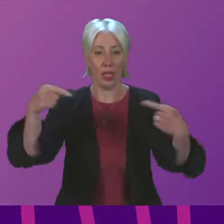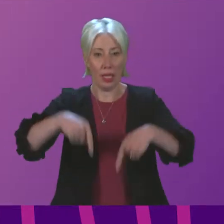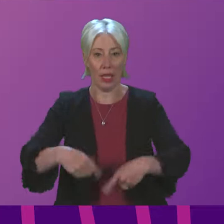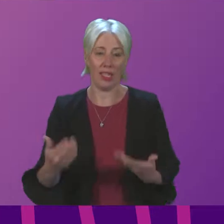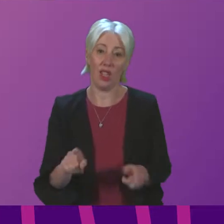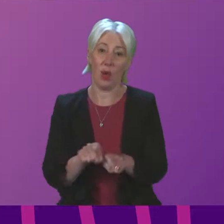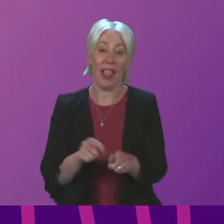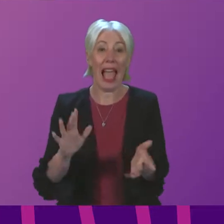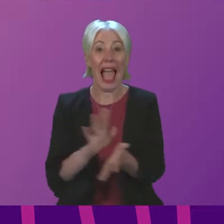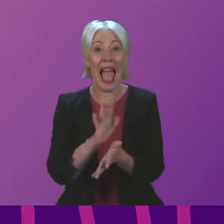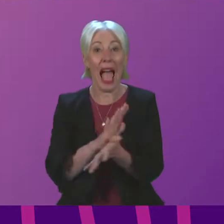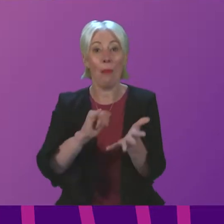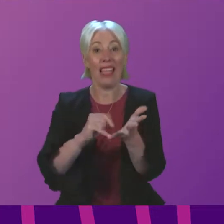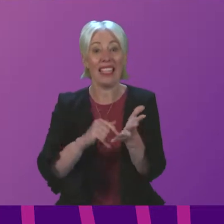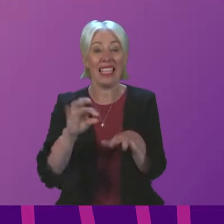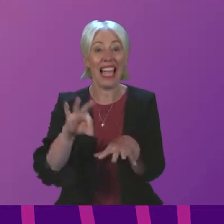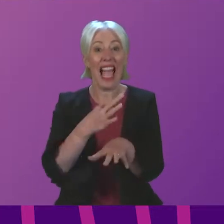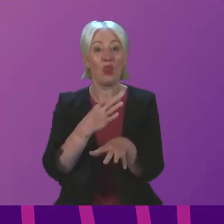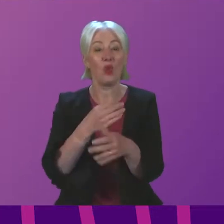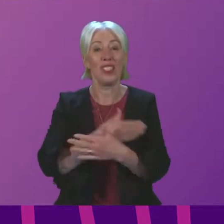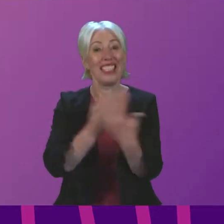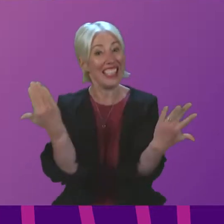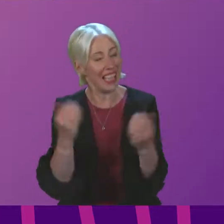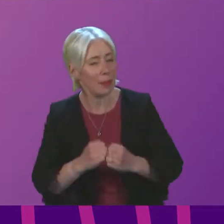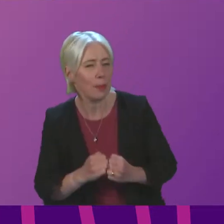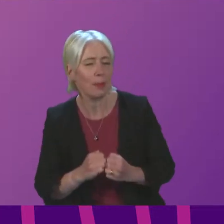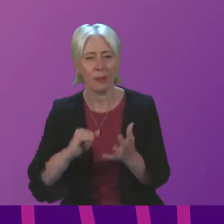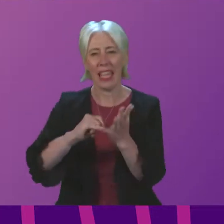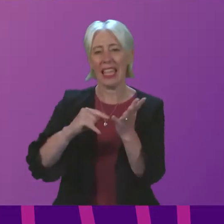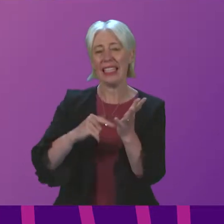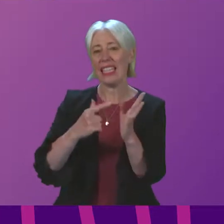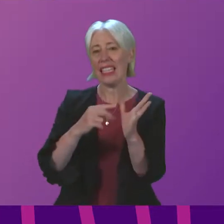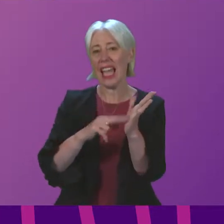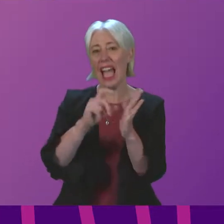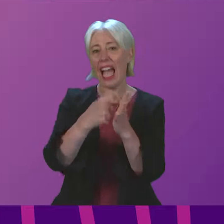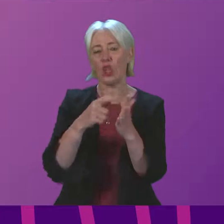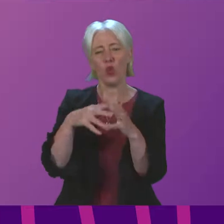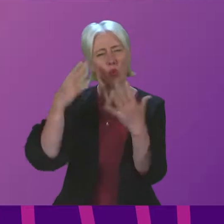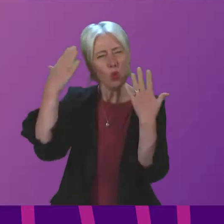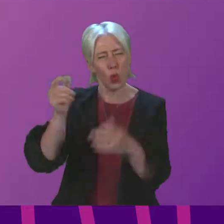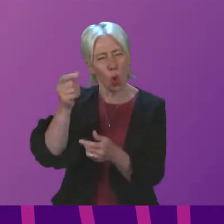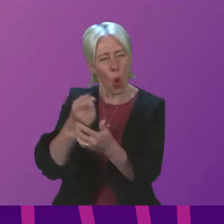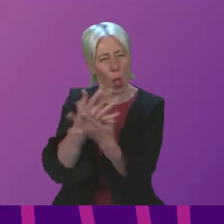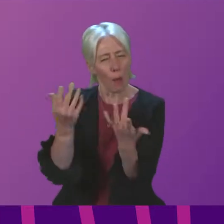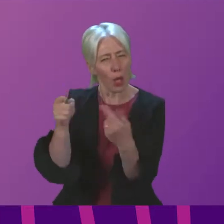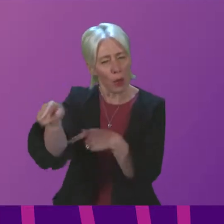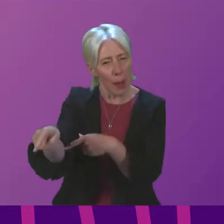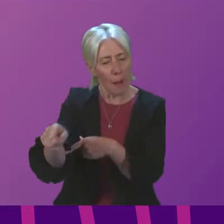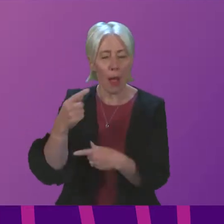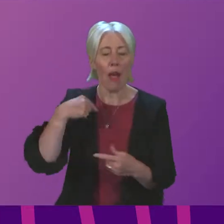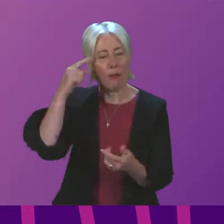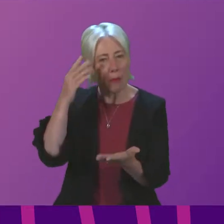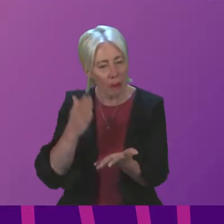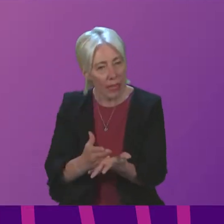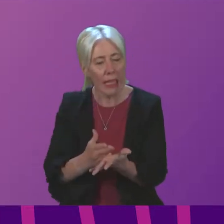Andrew's Day. We don't know much about St Andrew, but for those of us who believe and look for inspiration in